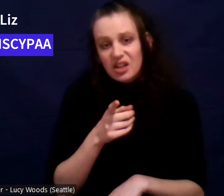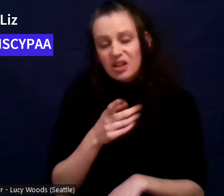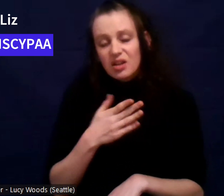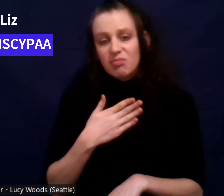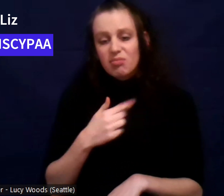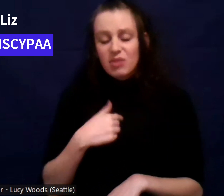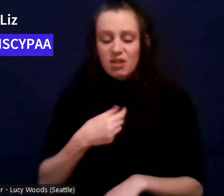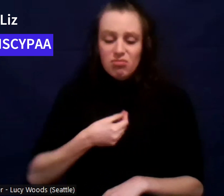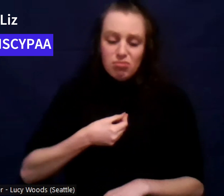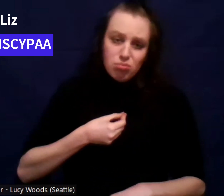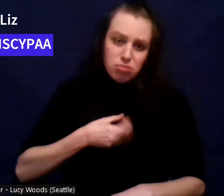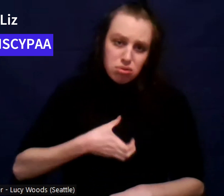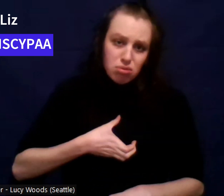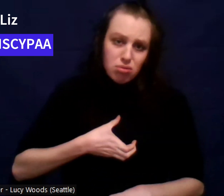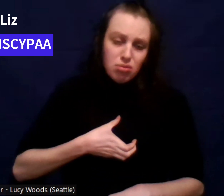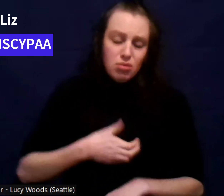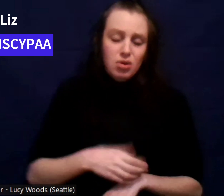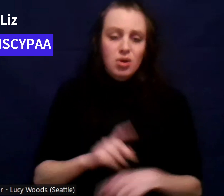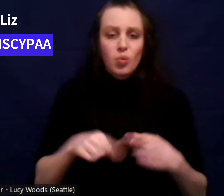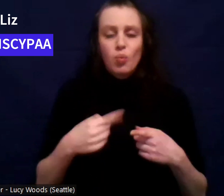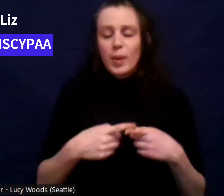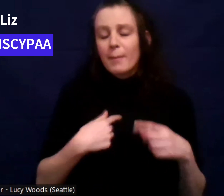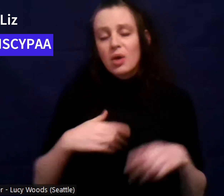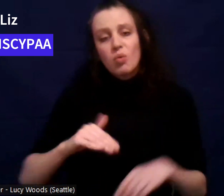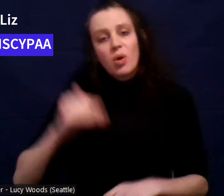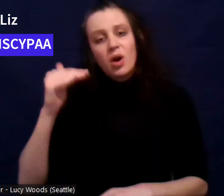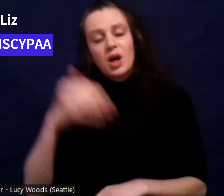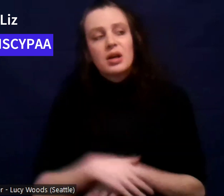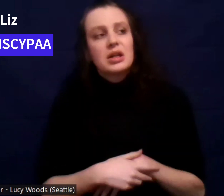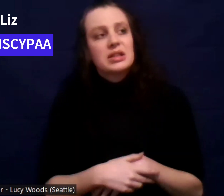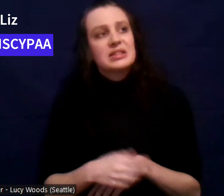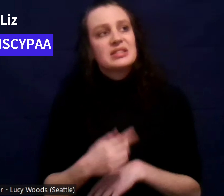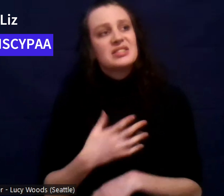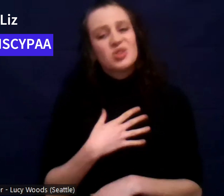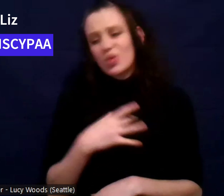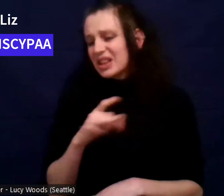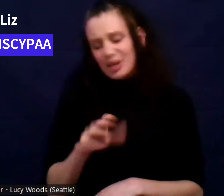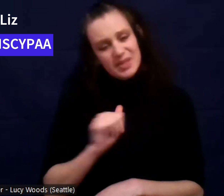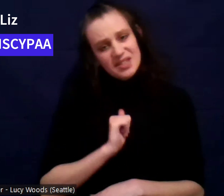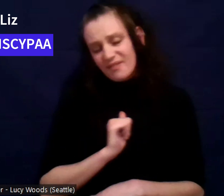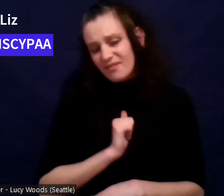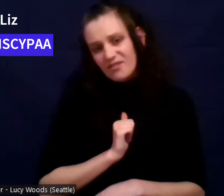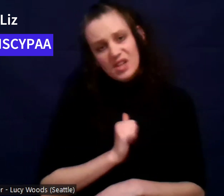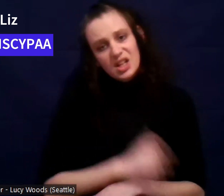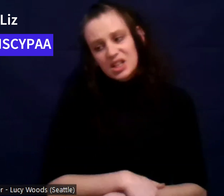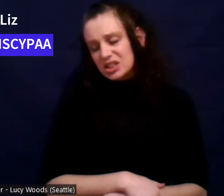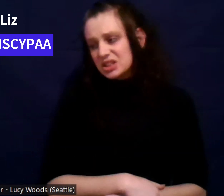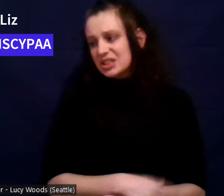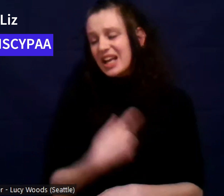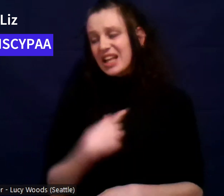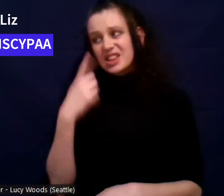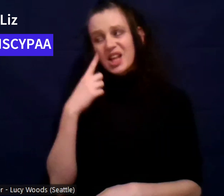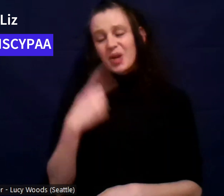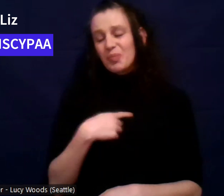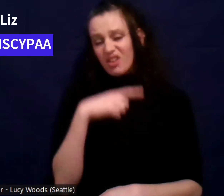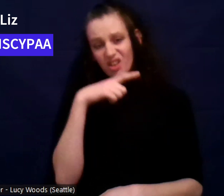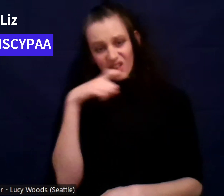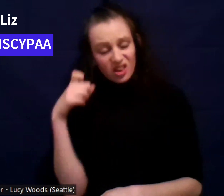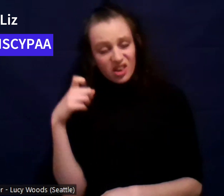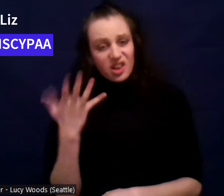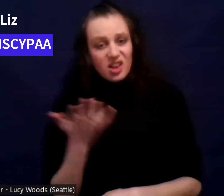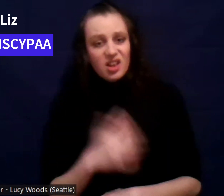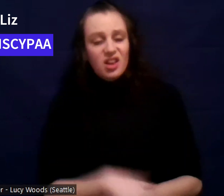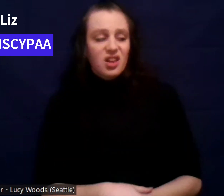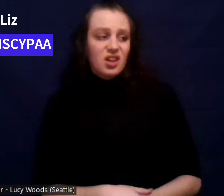issues growing up. I didn't like myself. I thought I was ugly. I